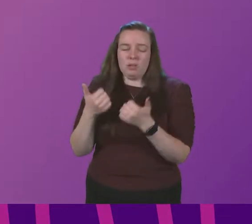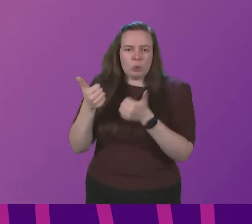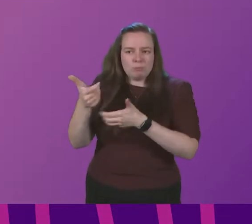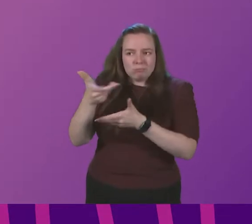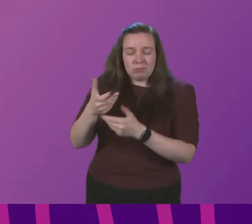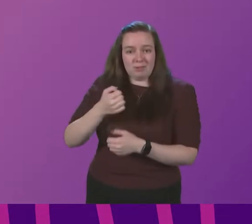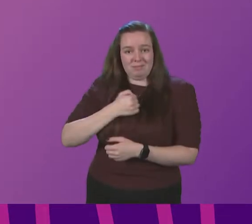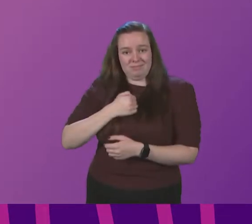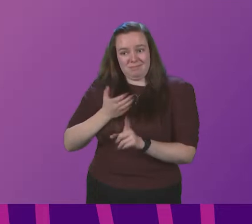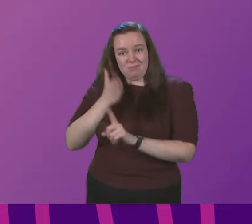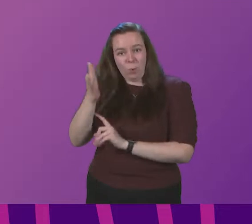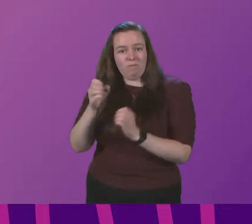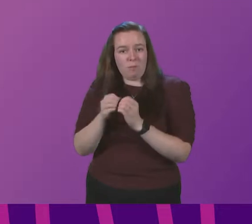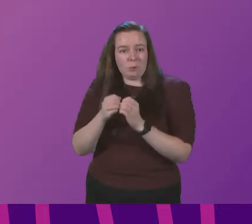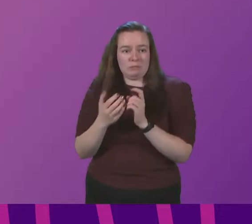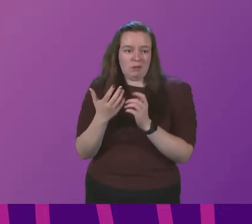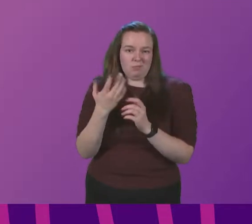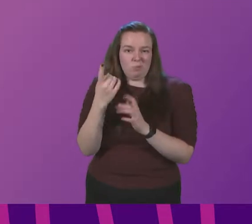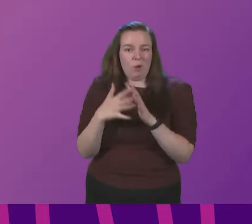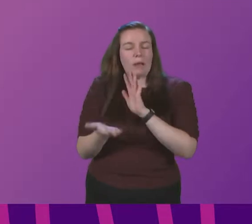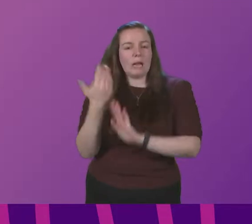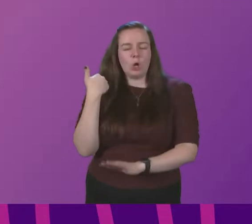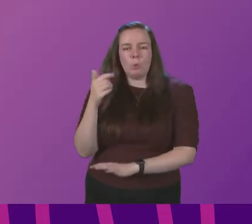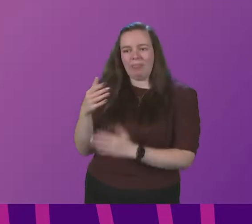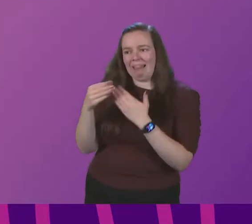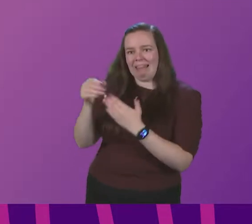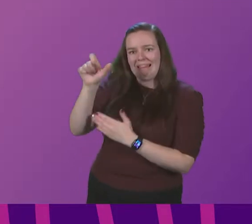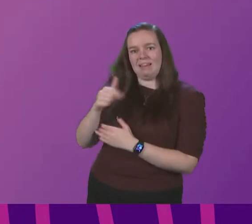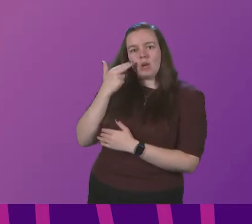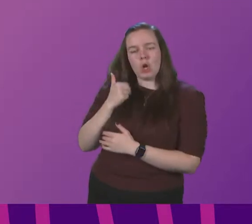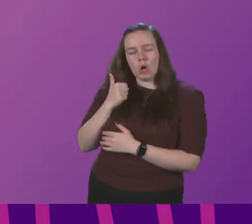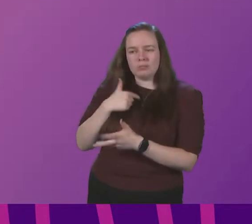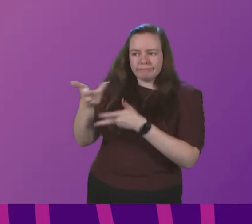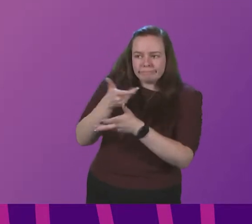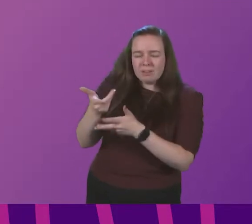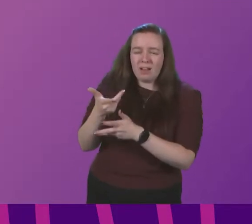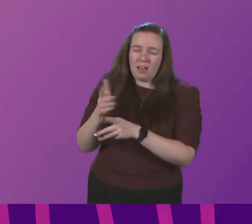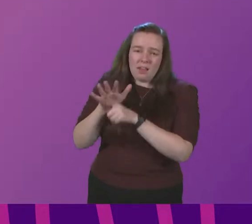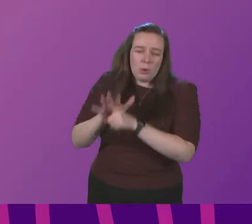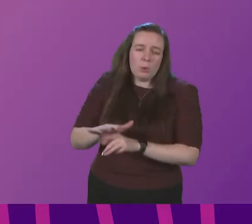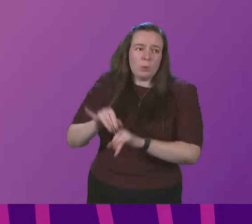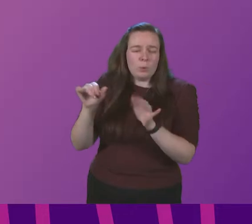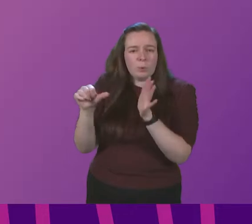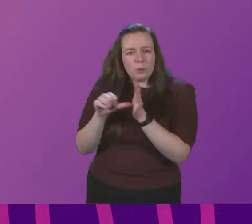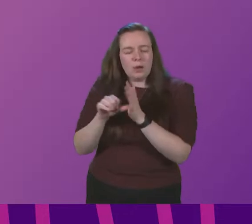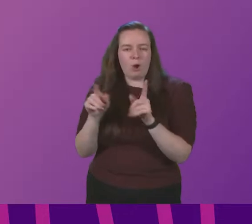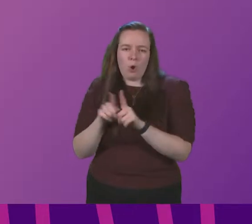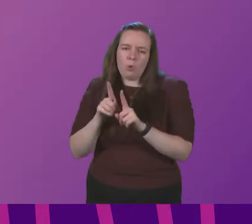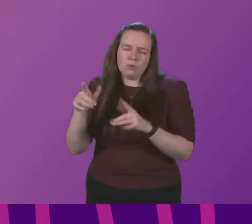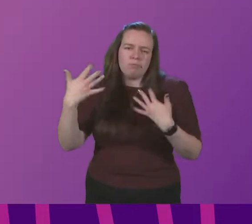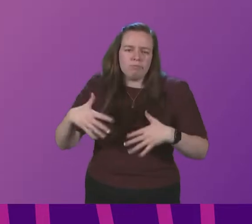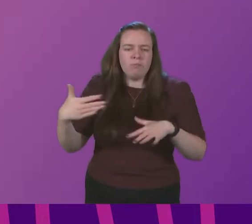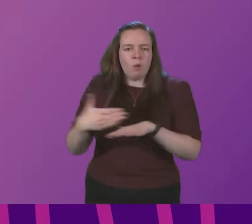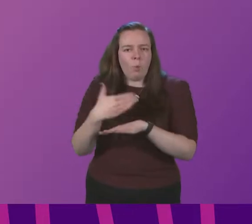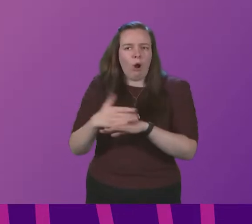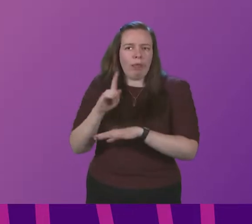when I went for my own booster a week or so ago with the lead nurse there about the pressures they are under but also about the heroic work that